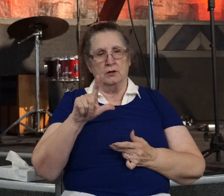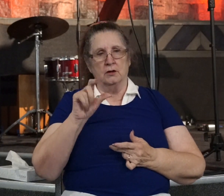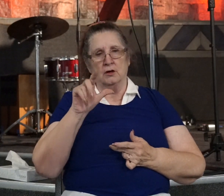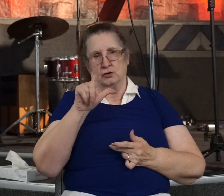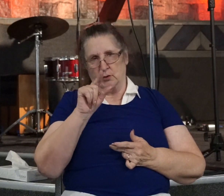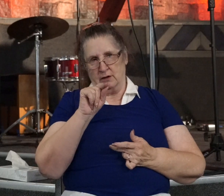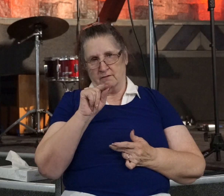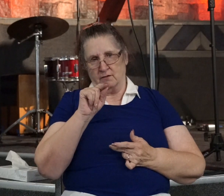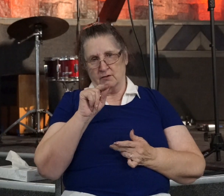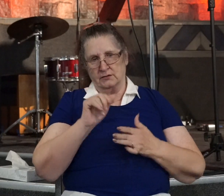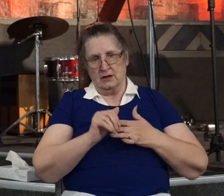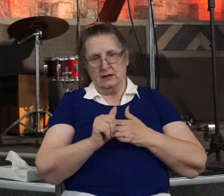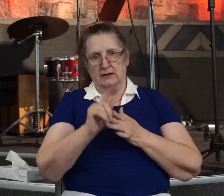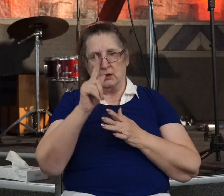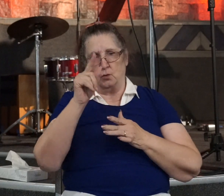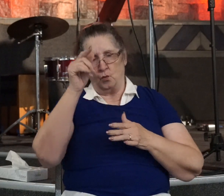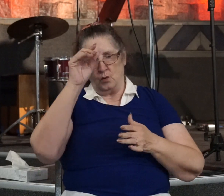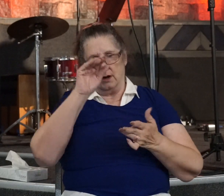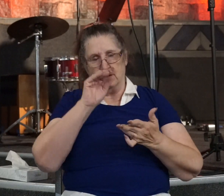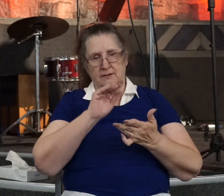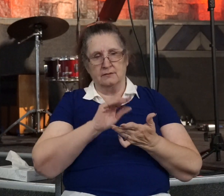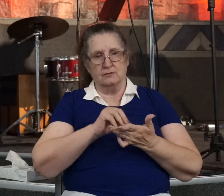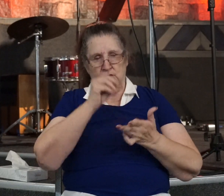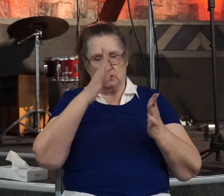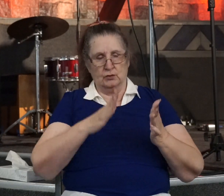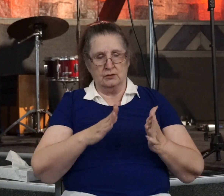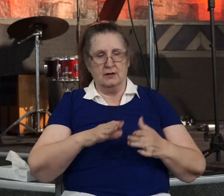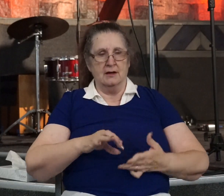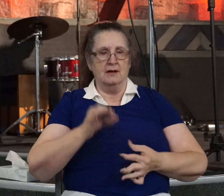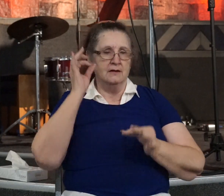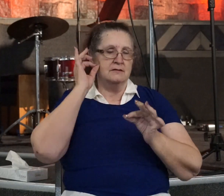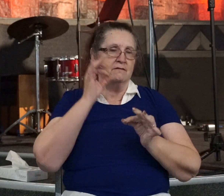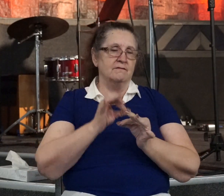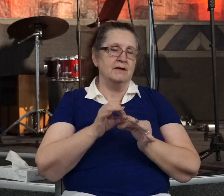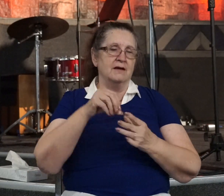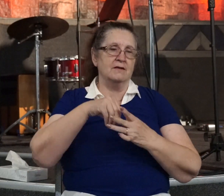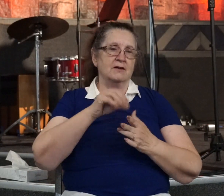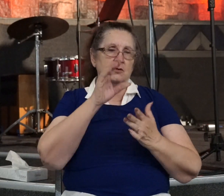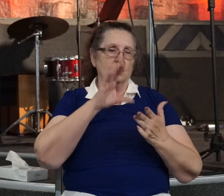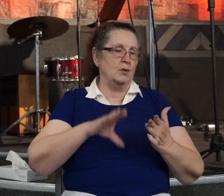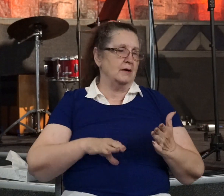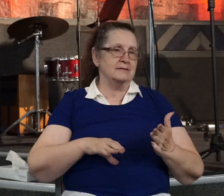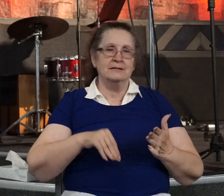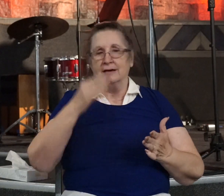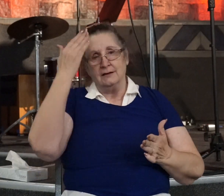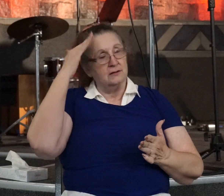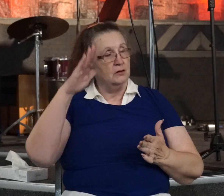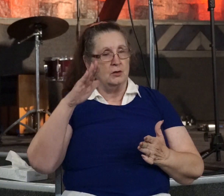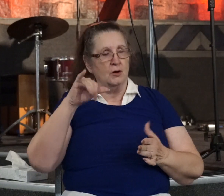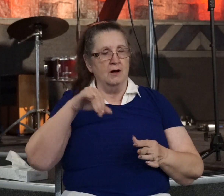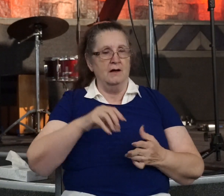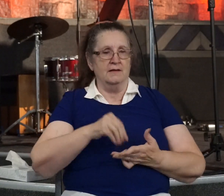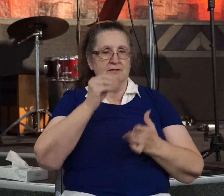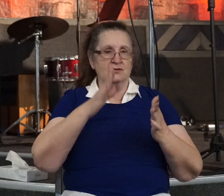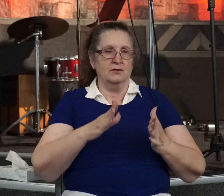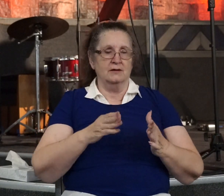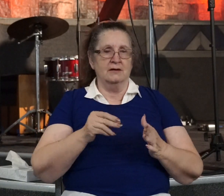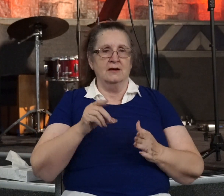in his class to faith in Christ little did he realize that that student by the name of Dwight L. Moody